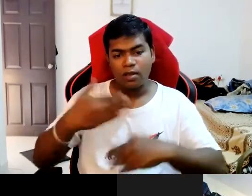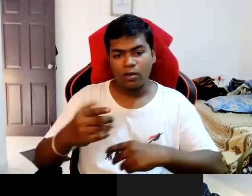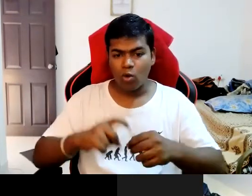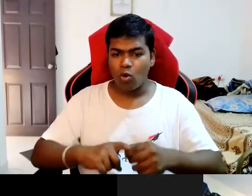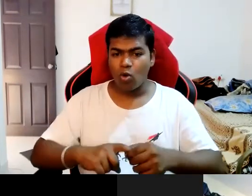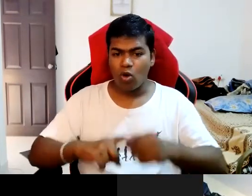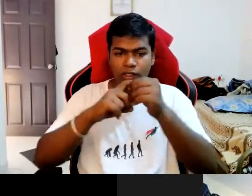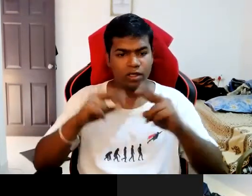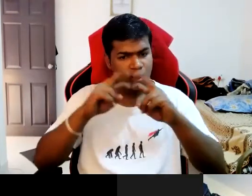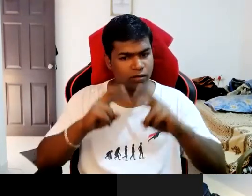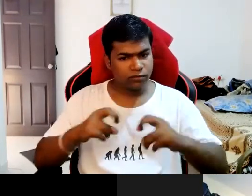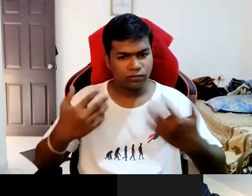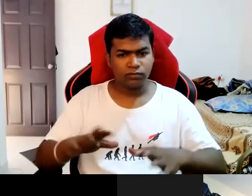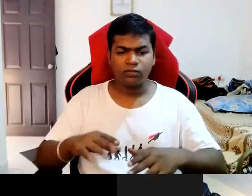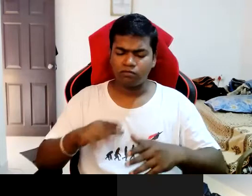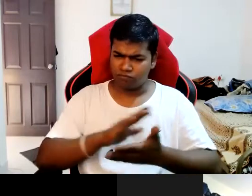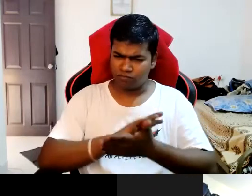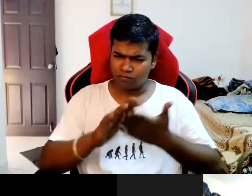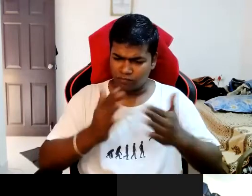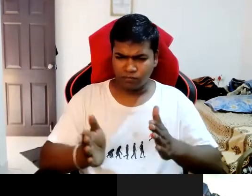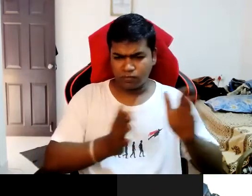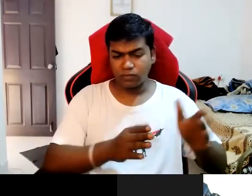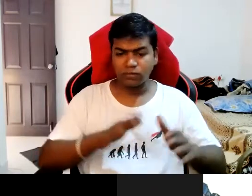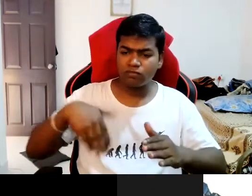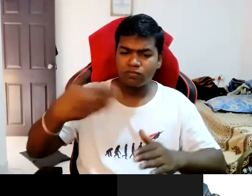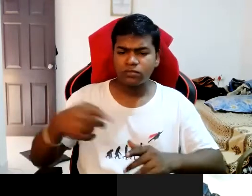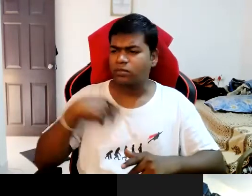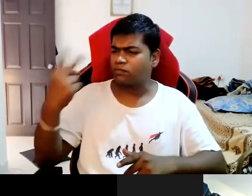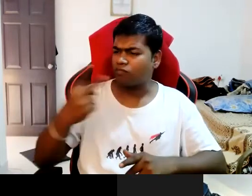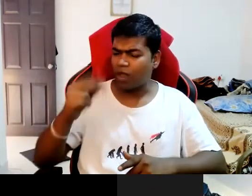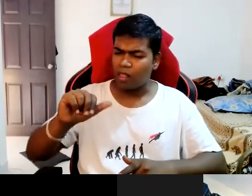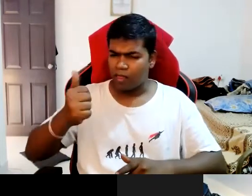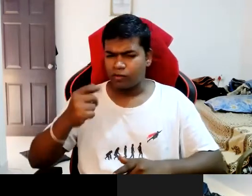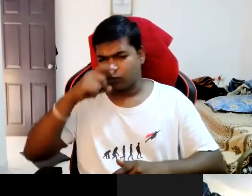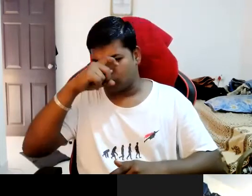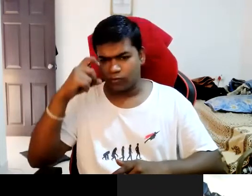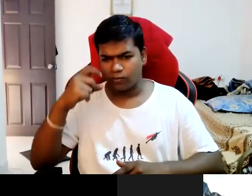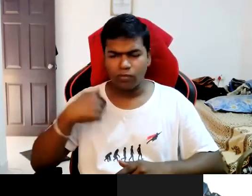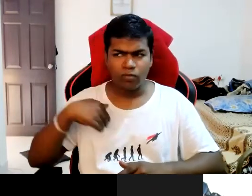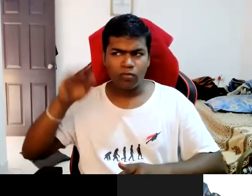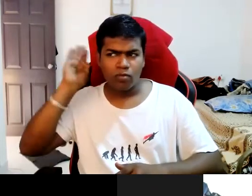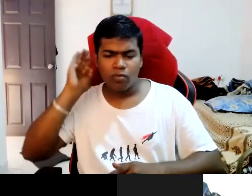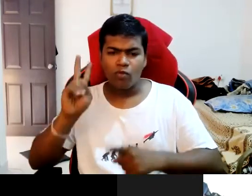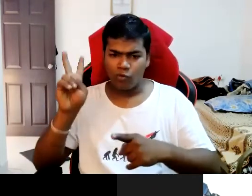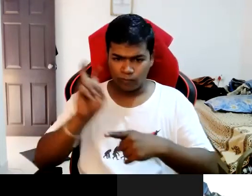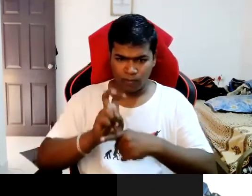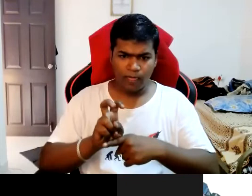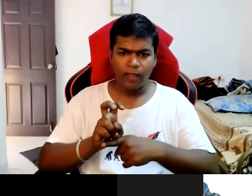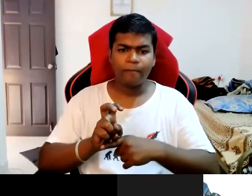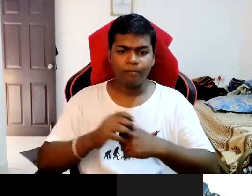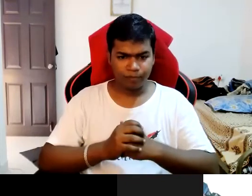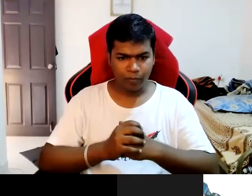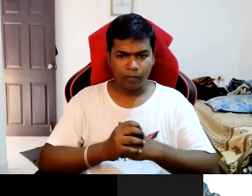started looking outside jobs. In that time I came to know about the Viseesh by one of my friends.